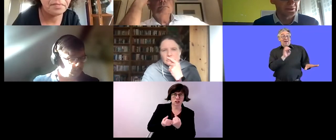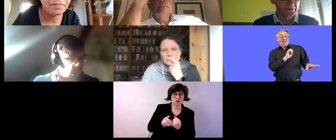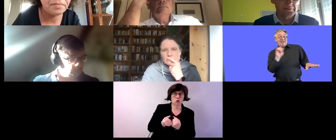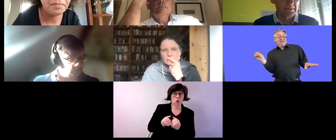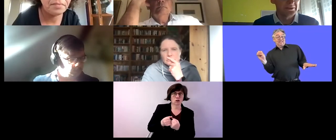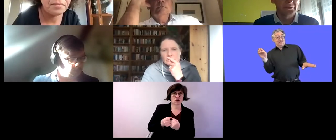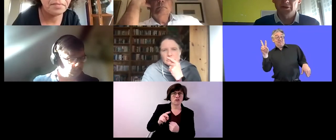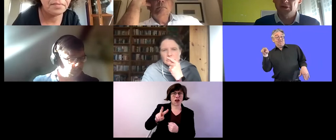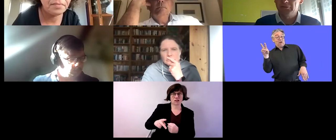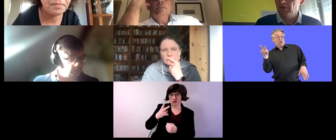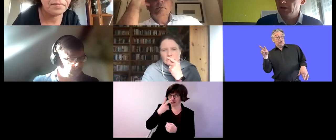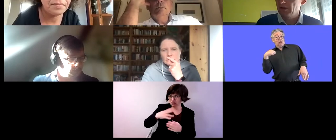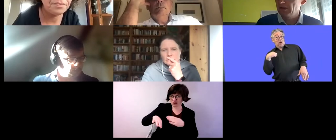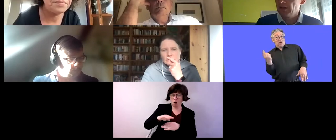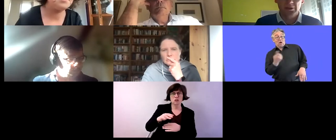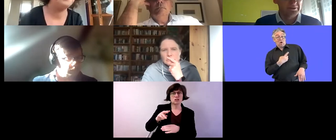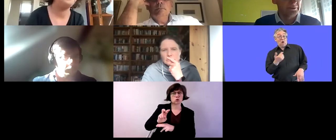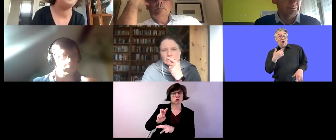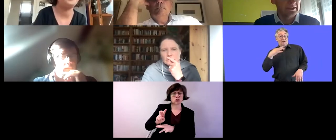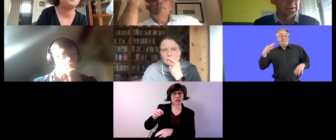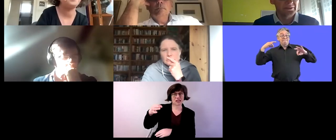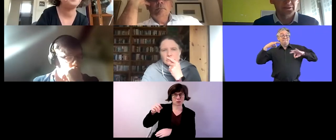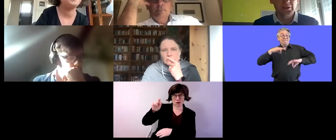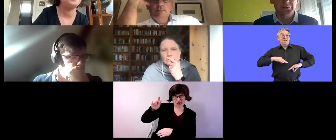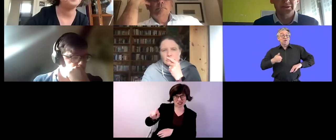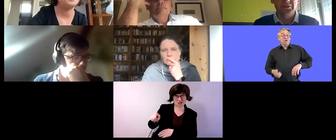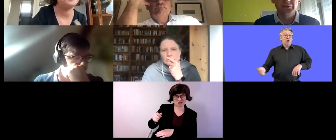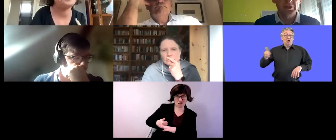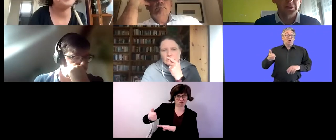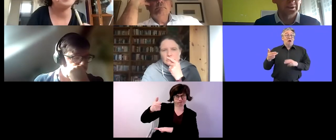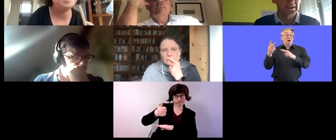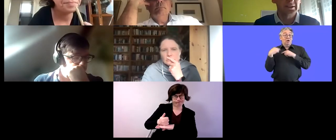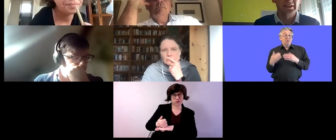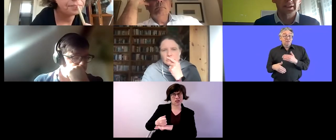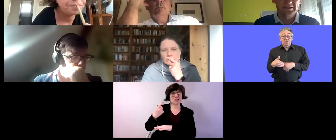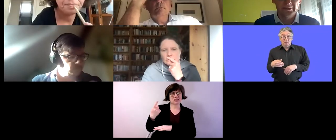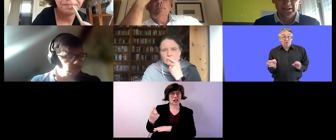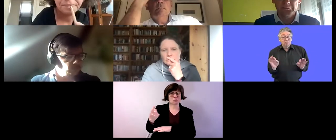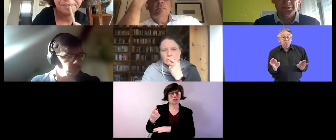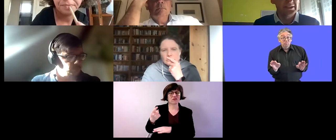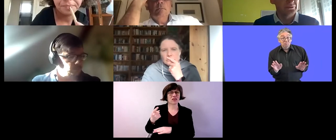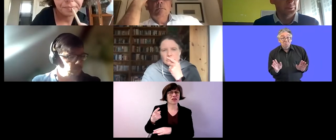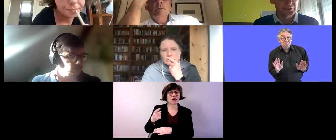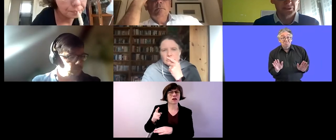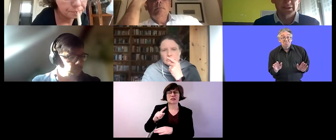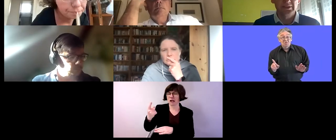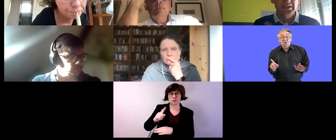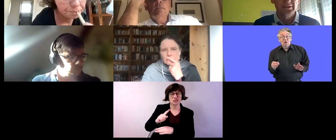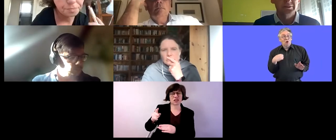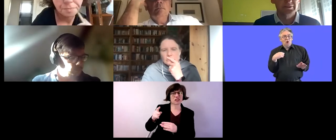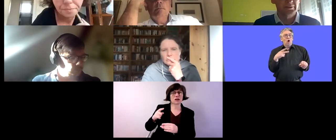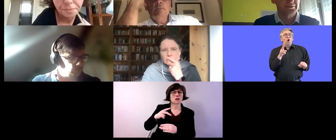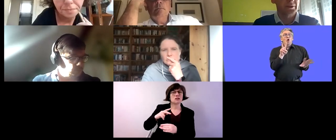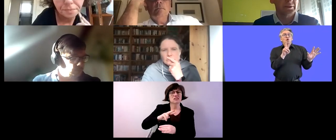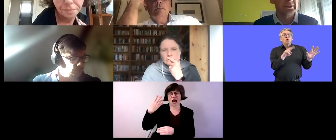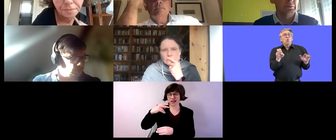not a minister of uh of disabilities no since 2008 we made a switch in the